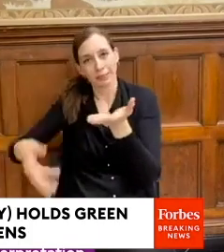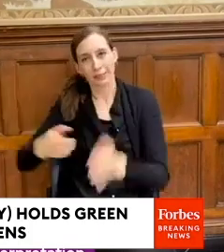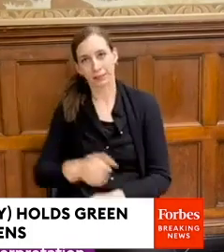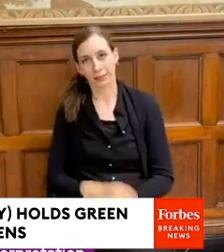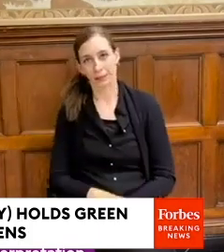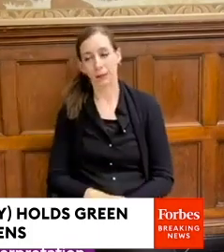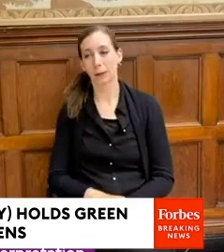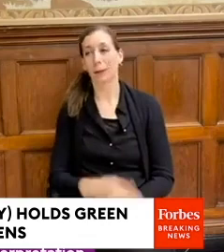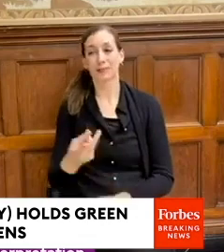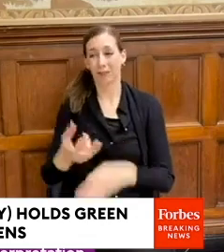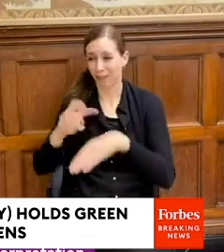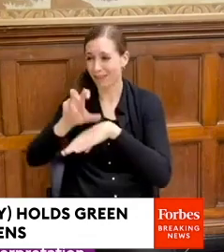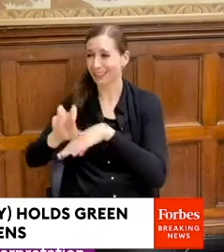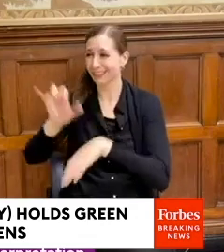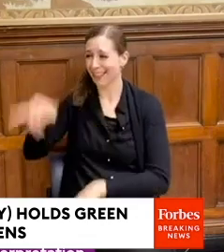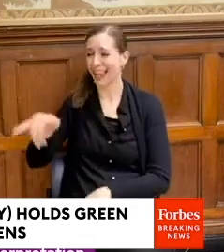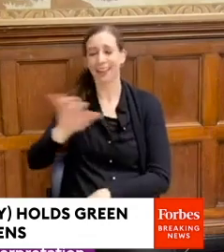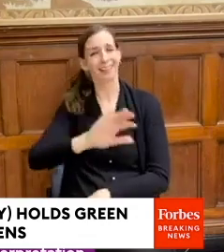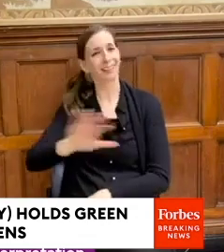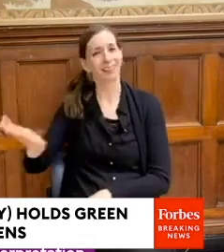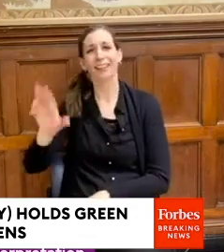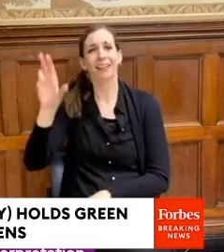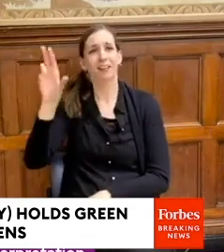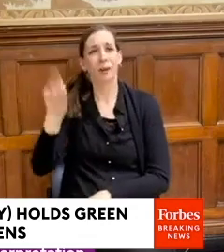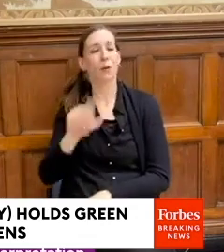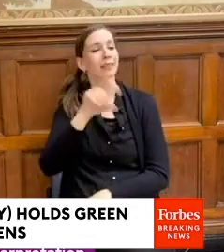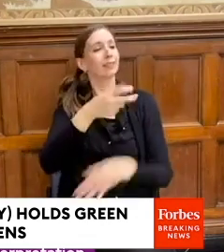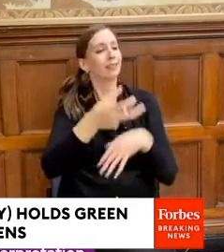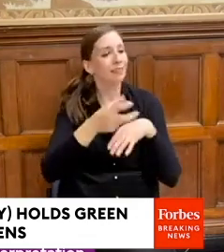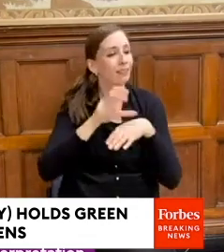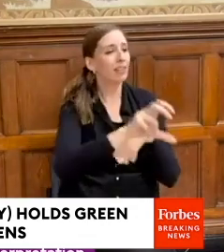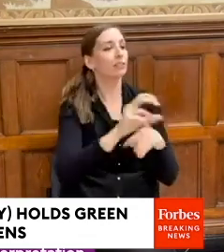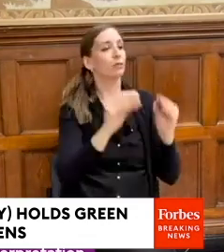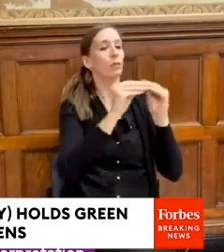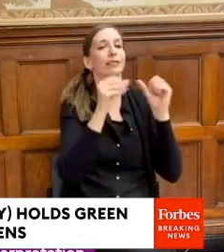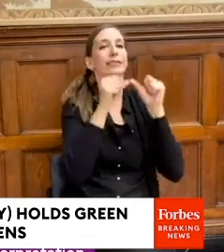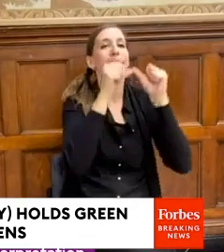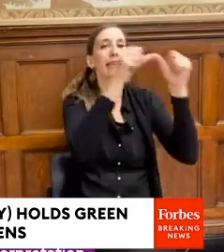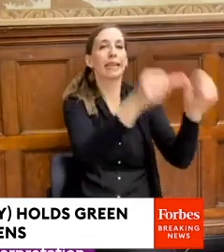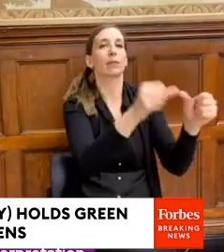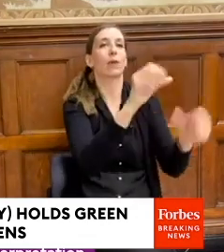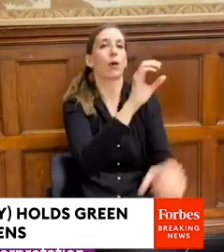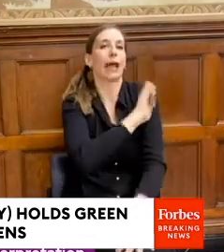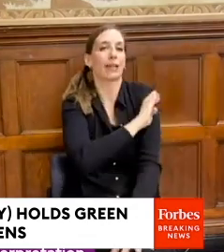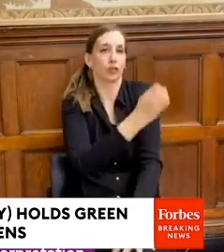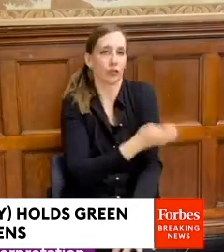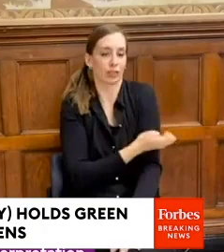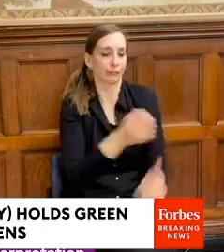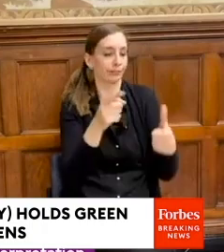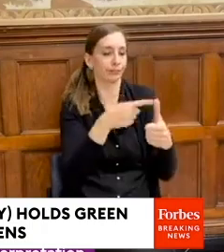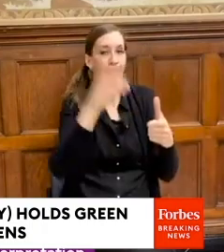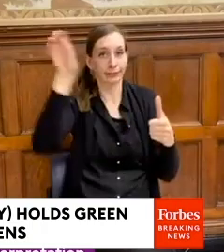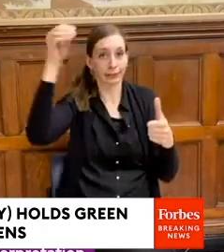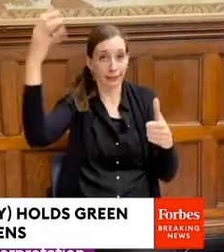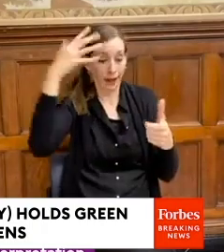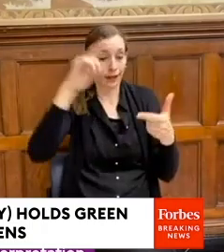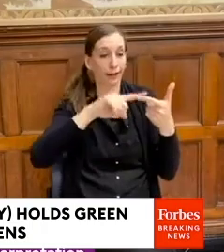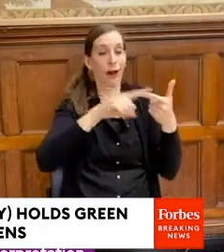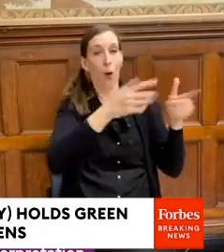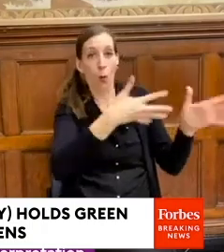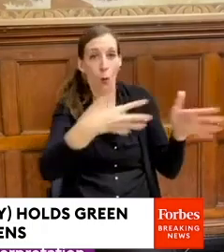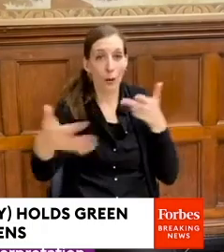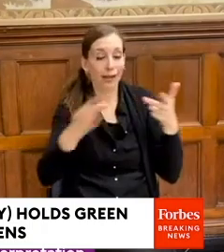investments in cultivating infinite sources of energy, the sun, wind, hydropower,